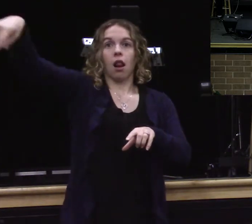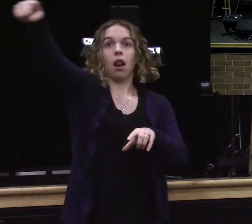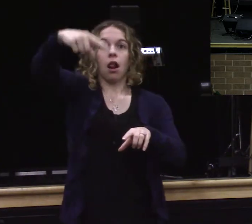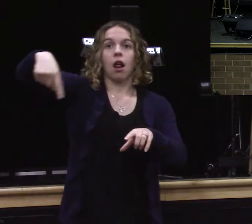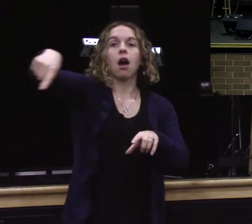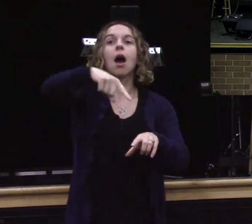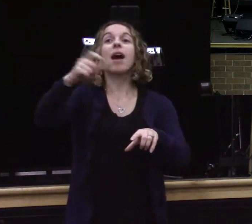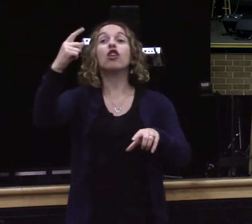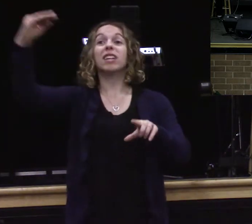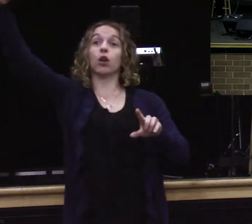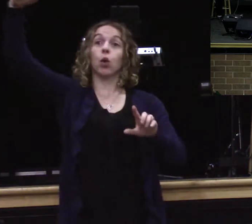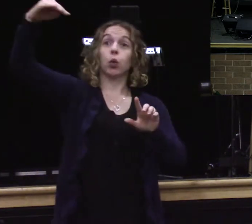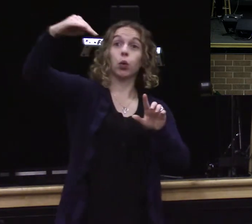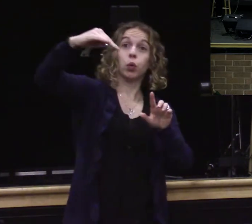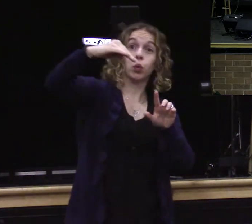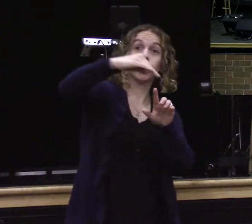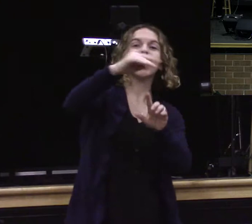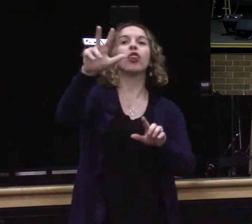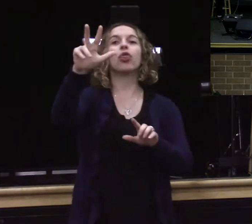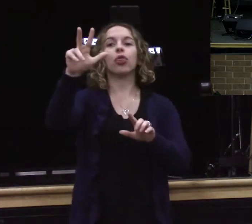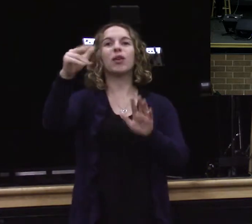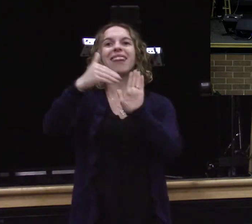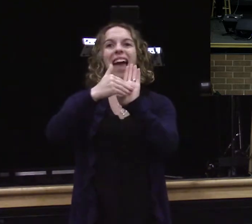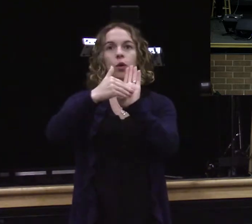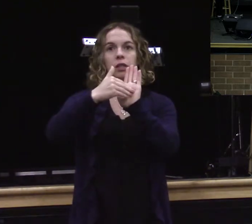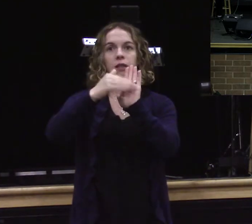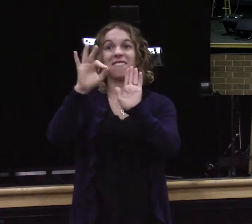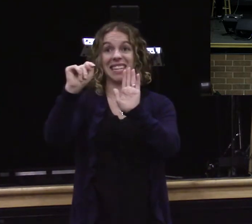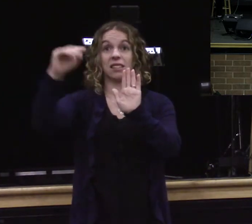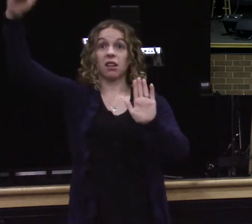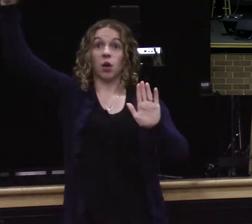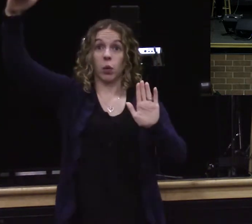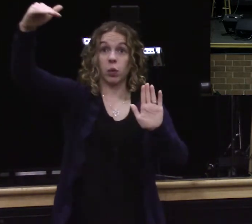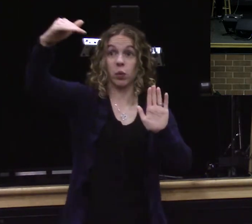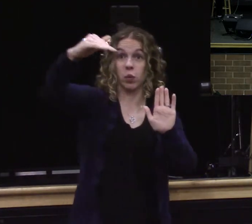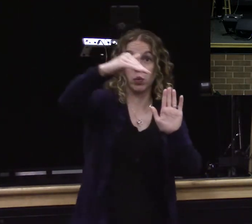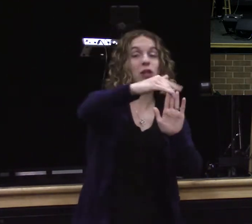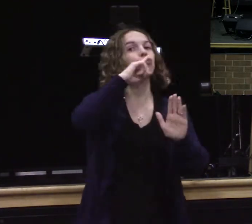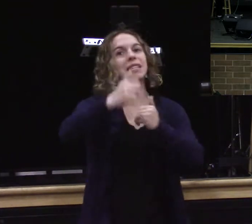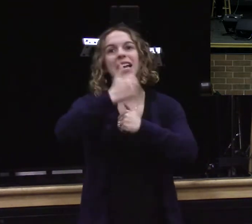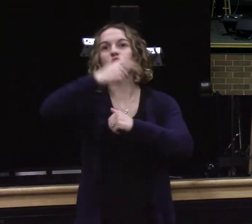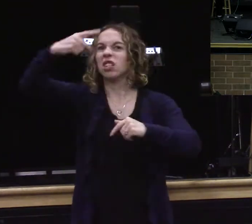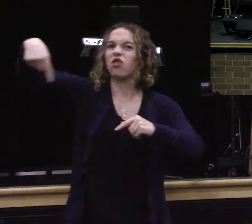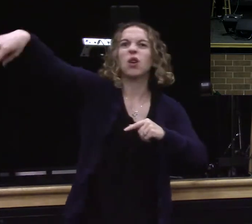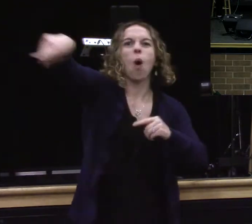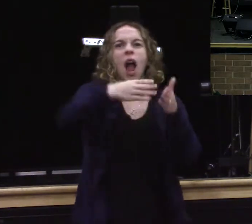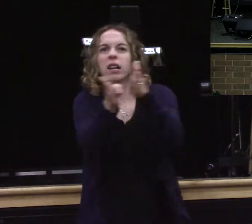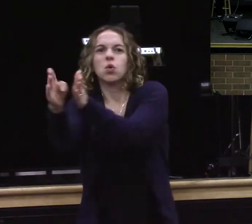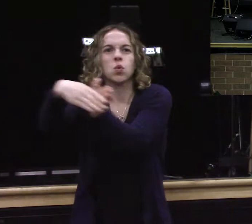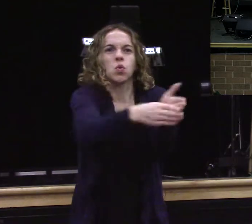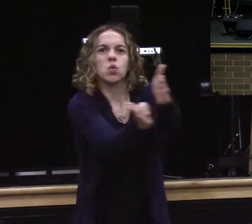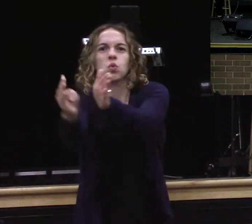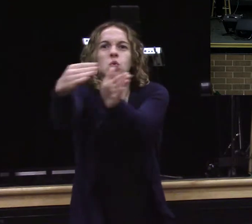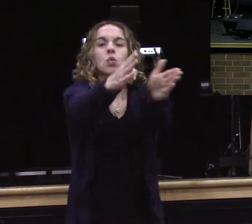for crooks and robbers to hide. And it was a very dangerous. Precarious road. Okay. And this man was going on